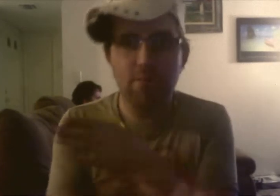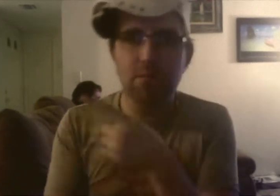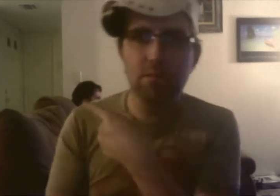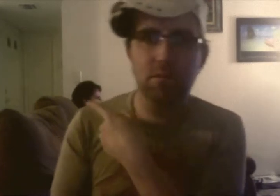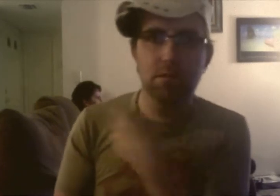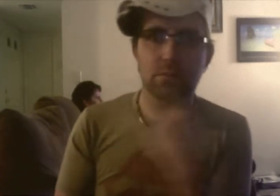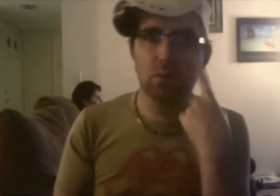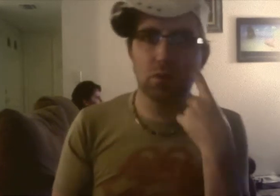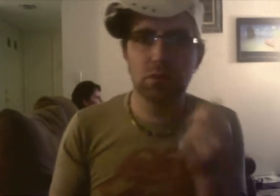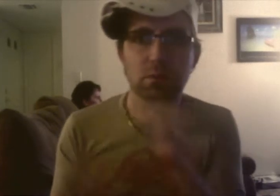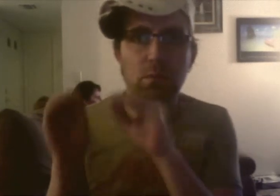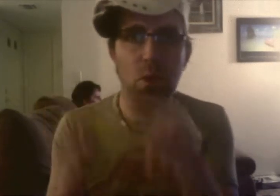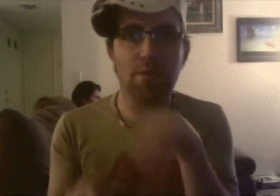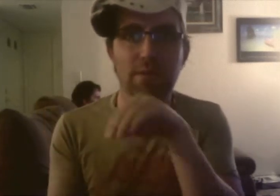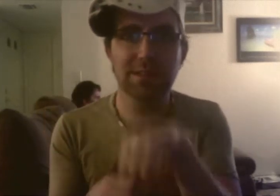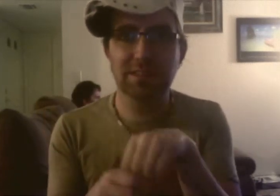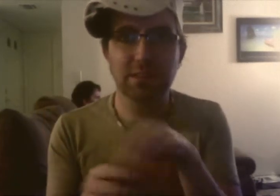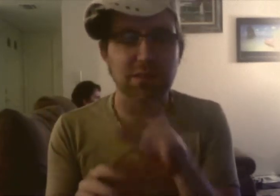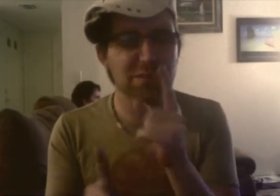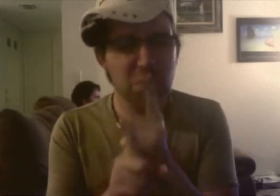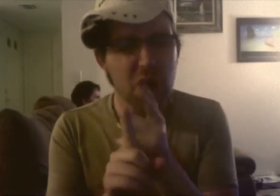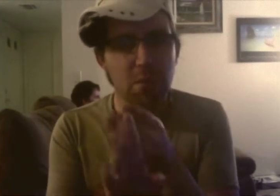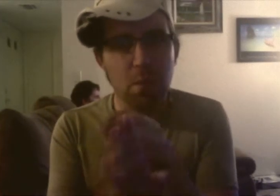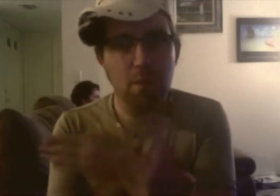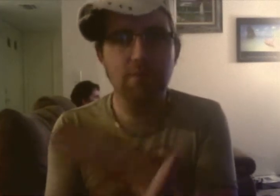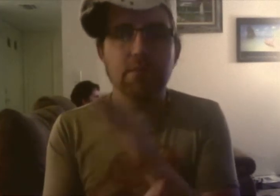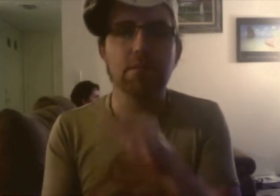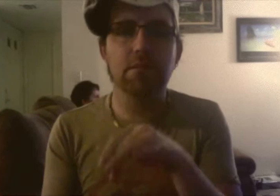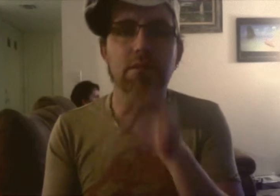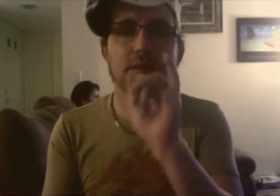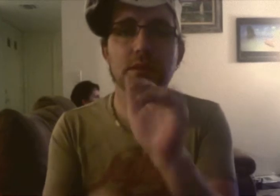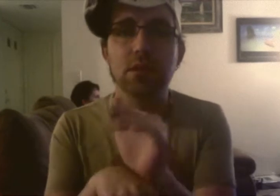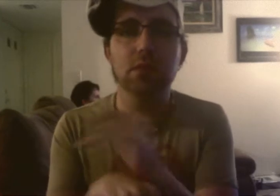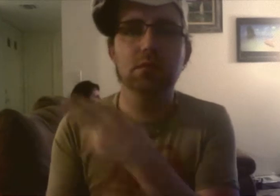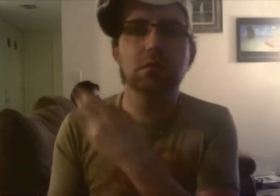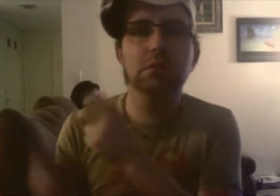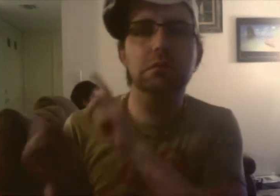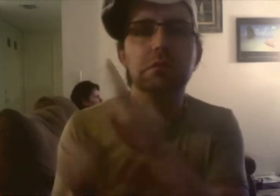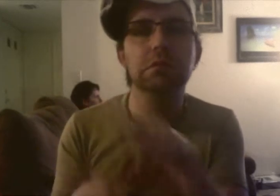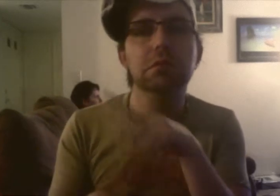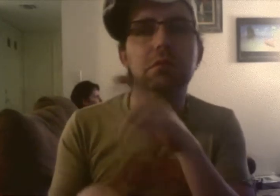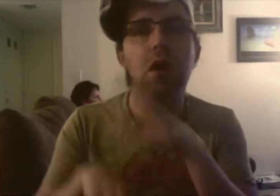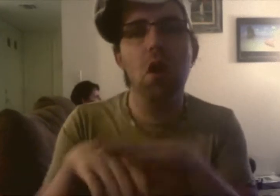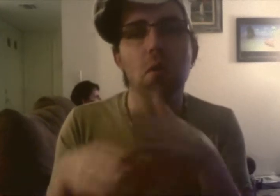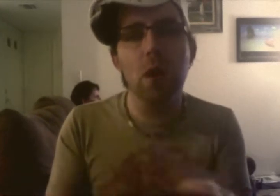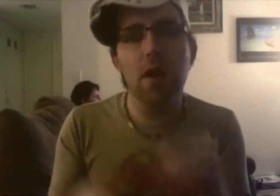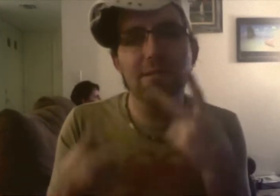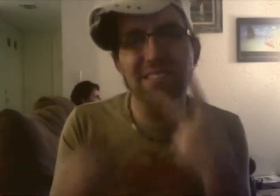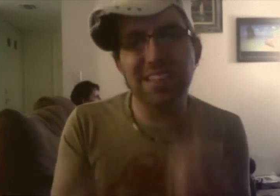of Ready for Love are available starting the day after they air in the TV show section under Prime Network and she's NBC.